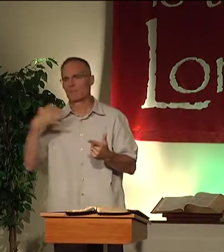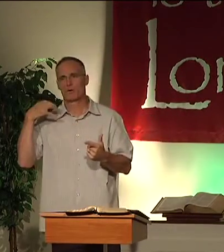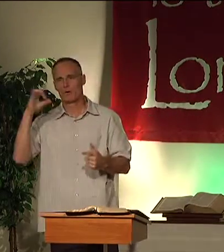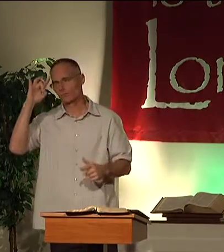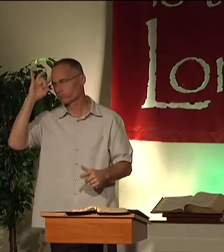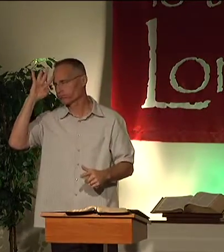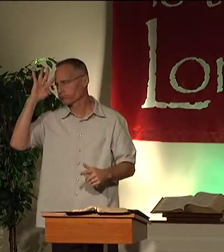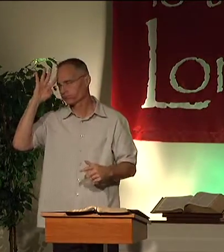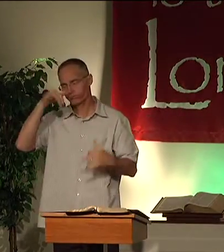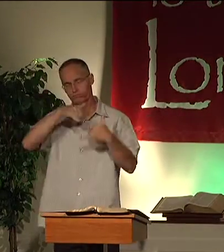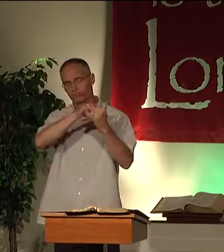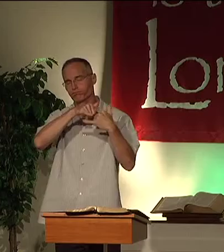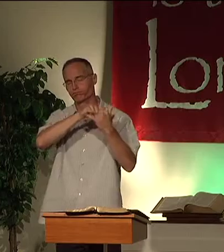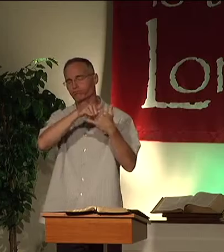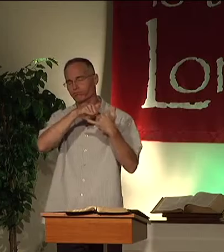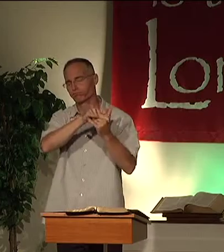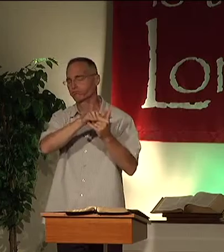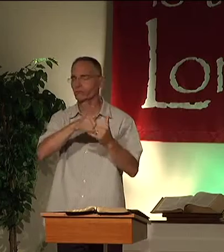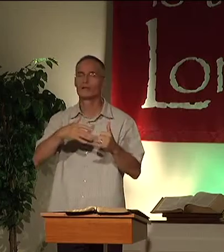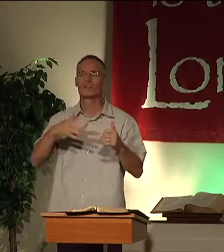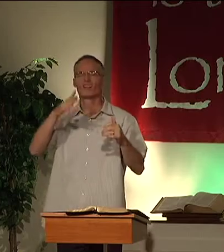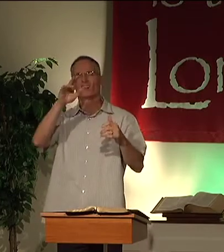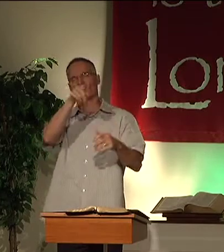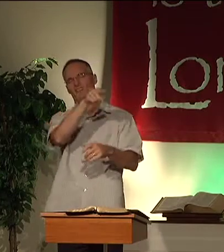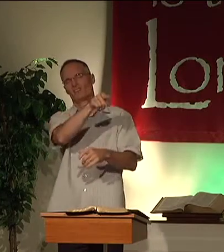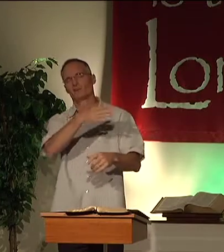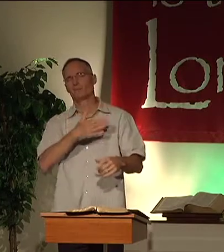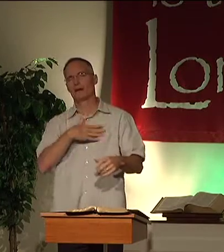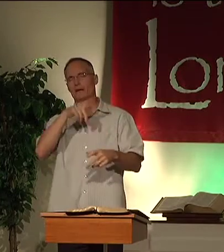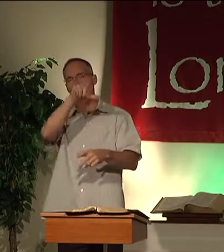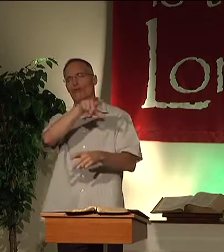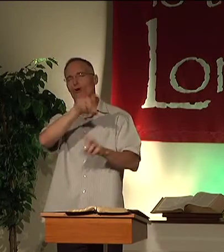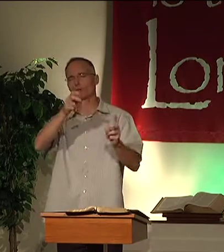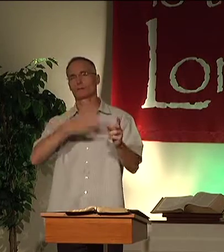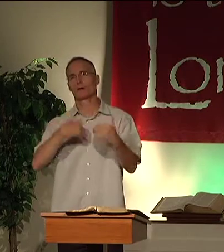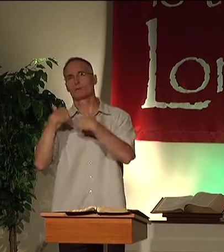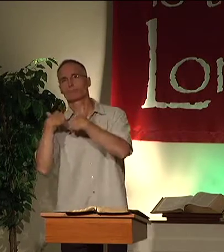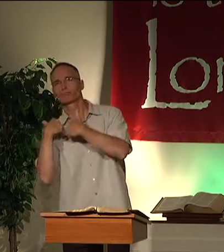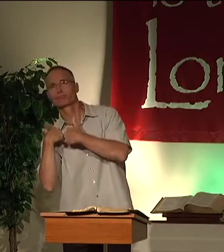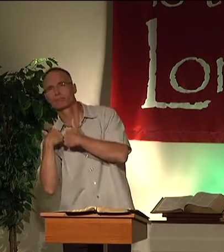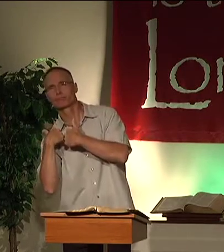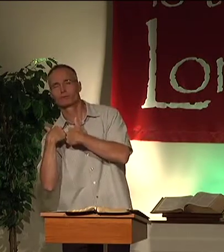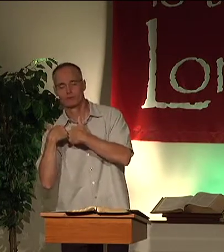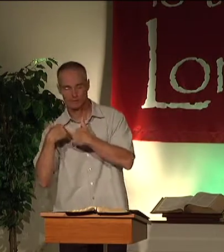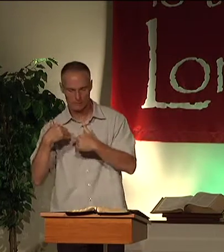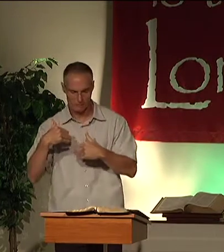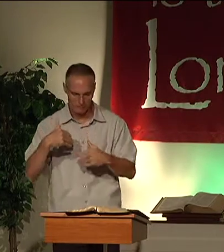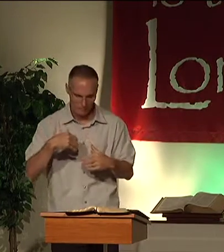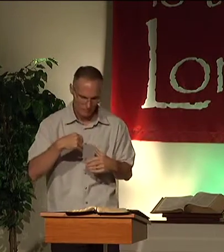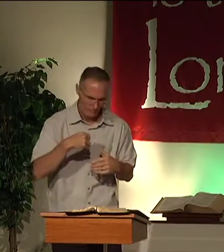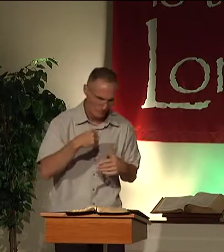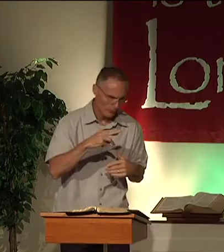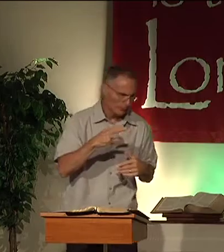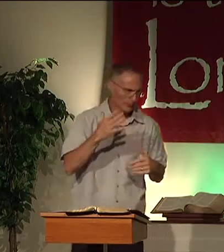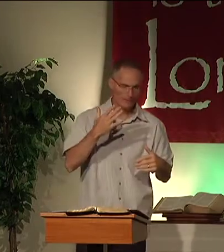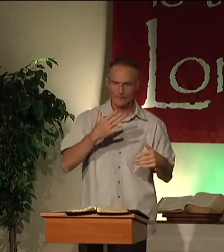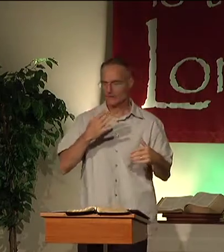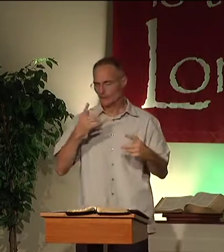think it means, oh, my boss. I am always butting heads with my boss, but that is my cross. That is my burden.